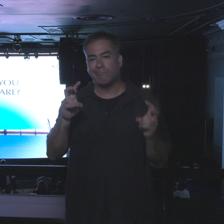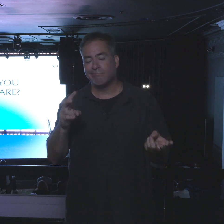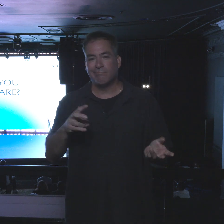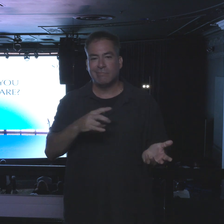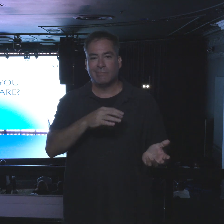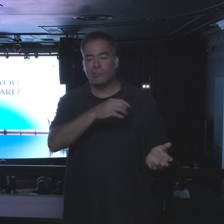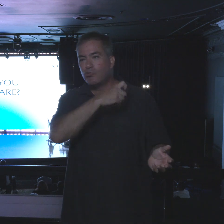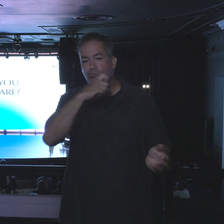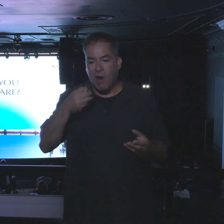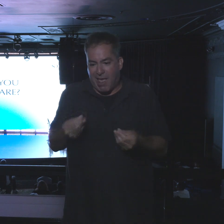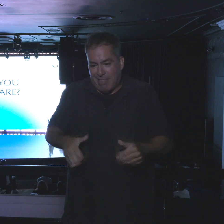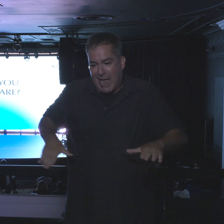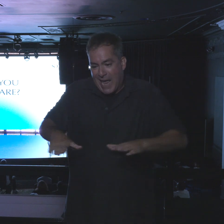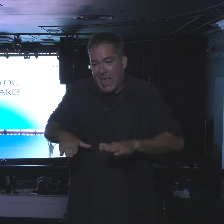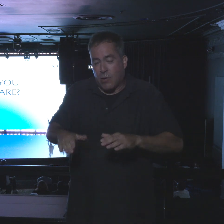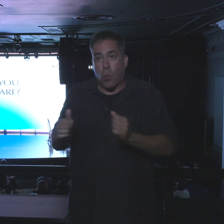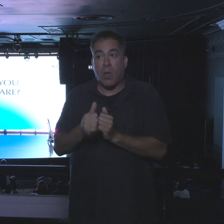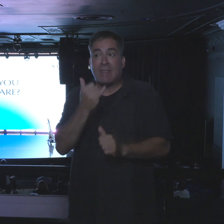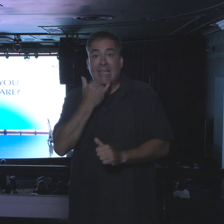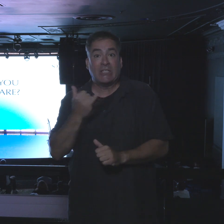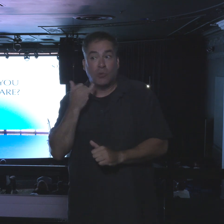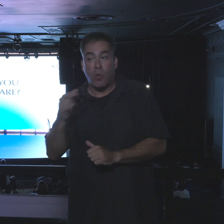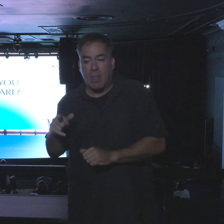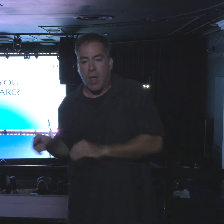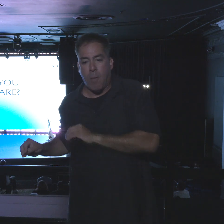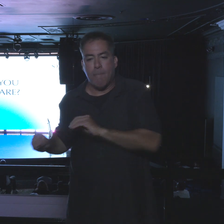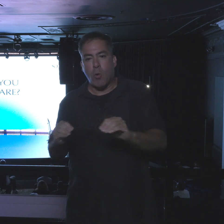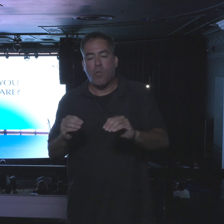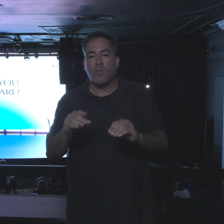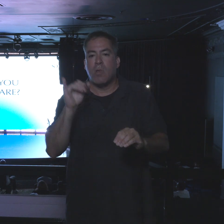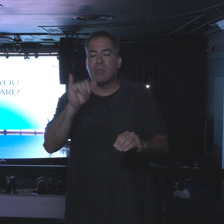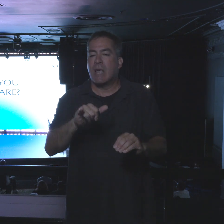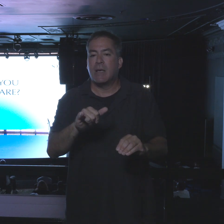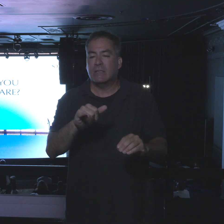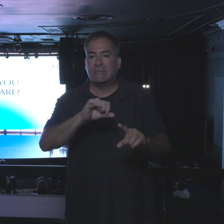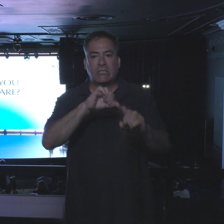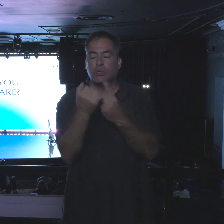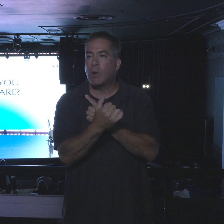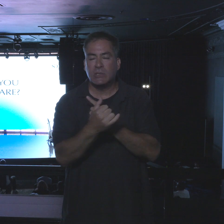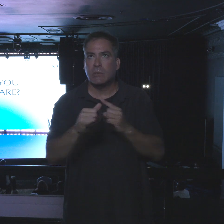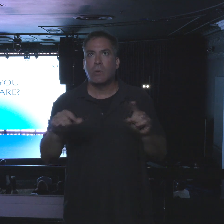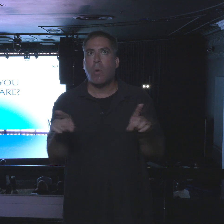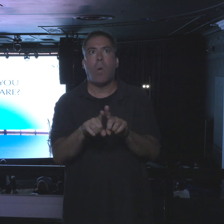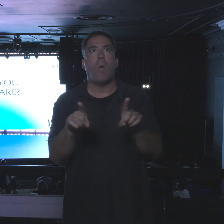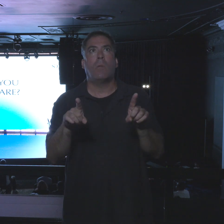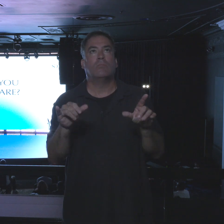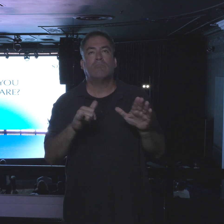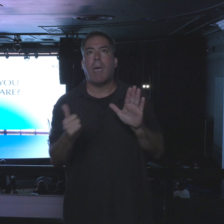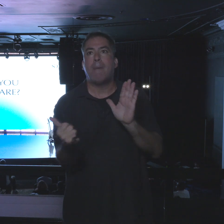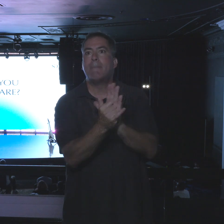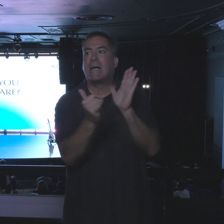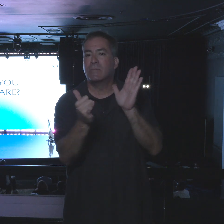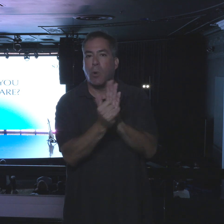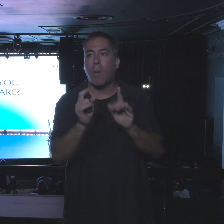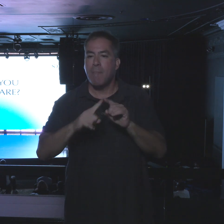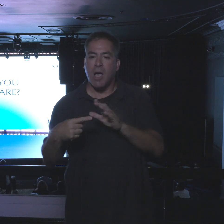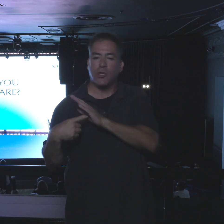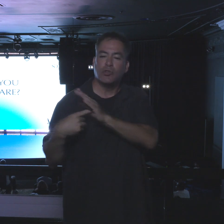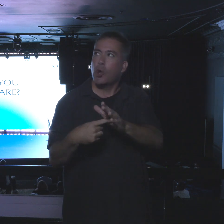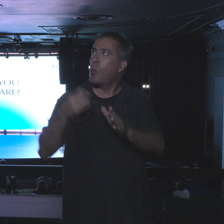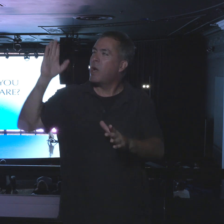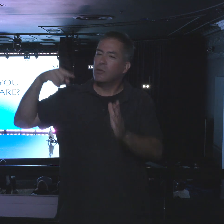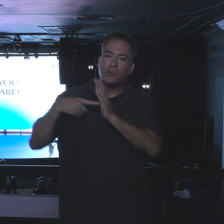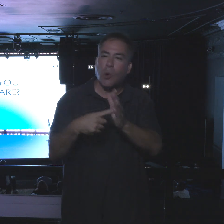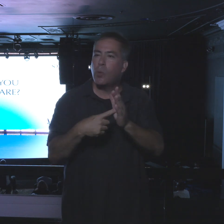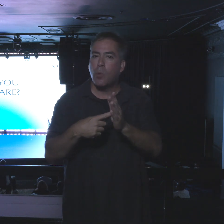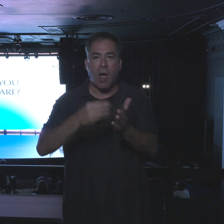impossible and impossible circumstances, only to show them that nothing is impossible. And